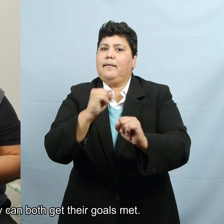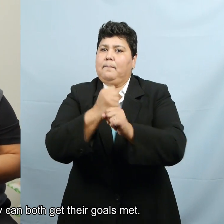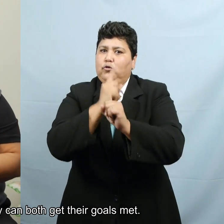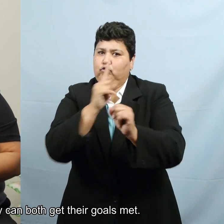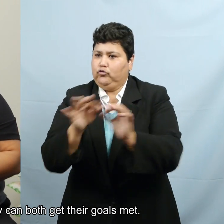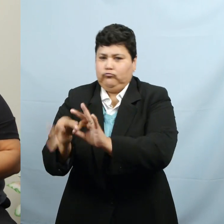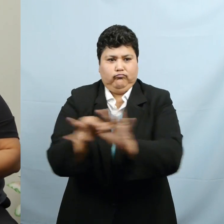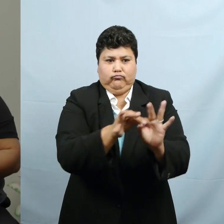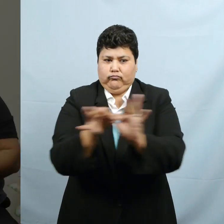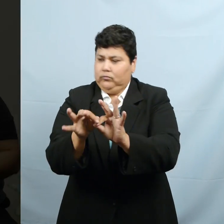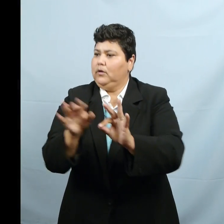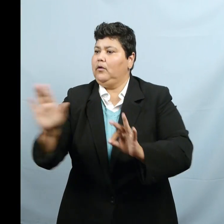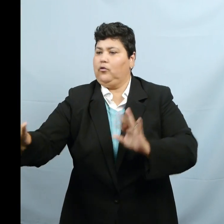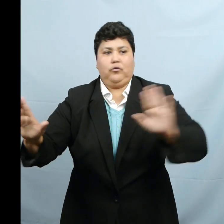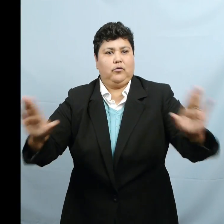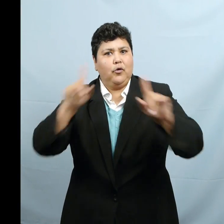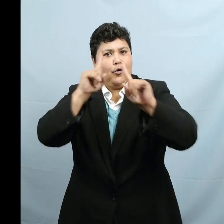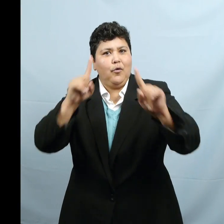goals met.